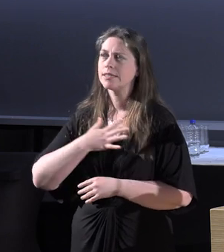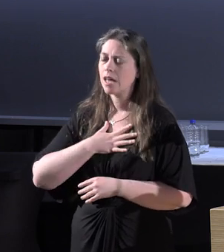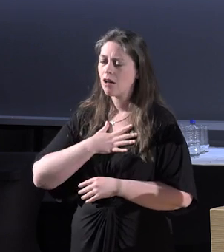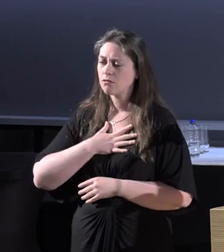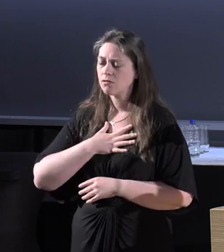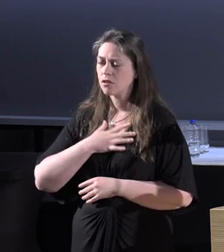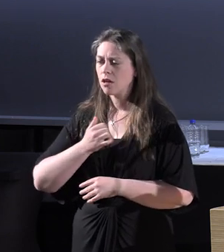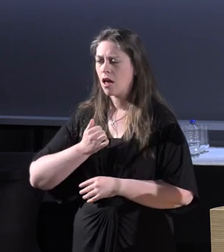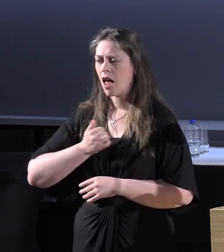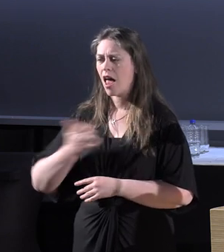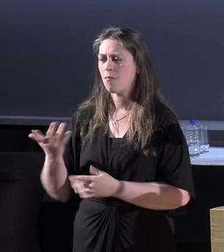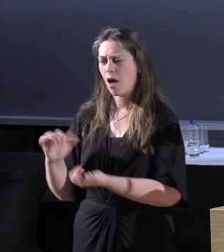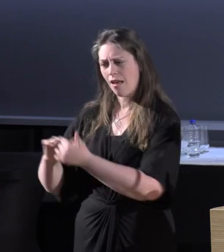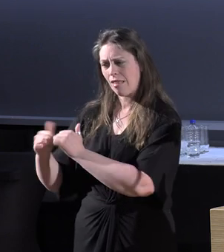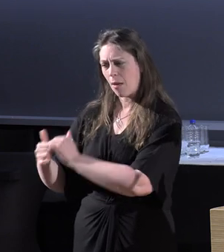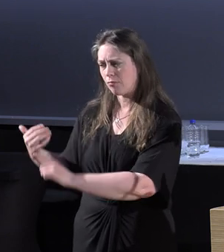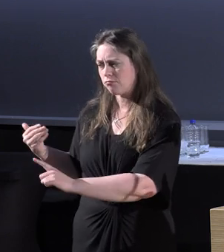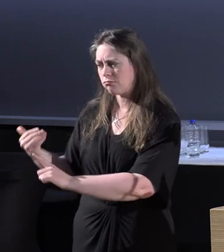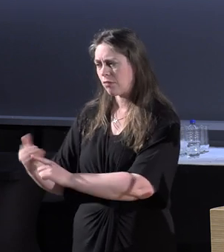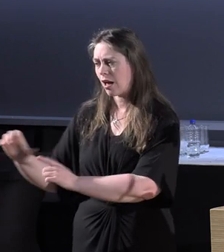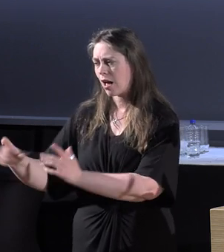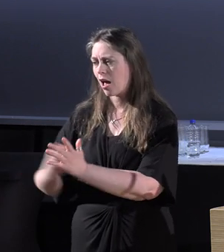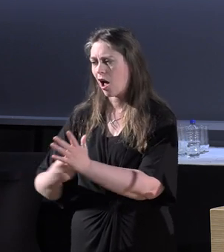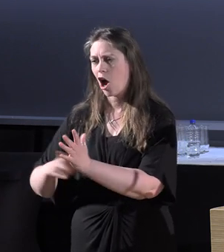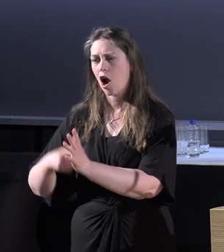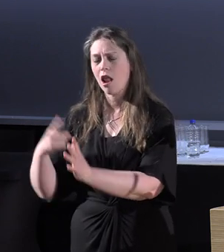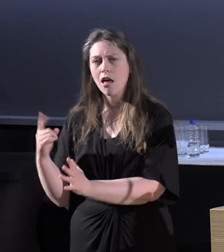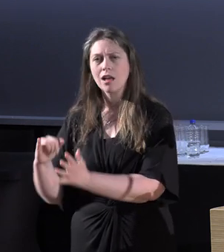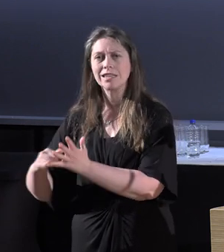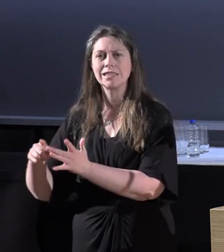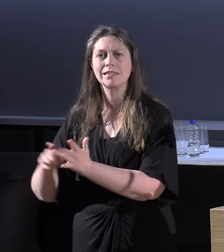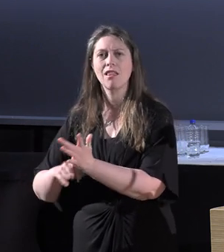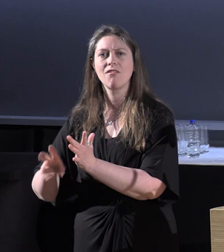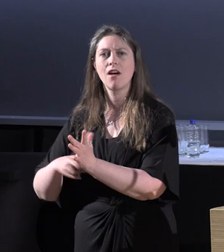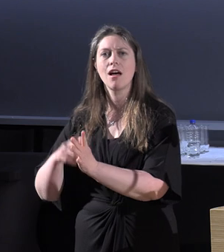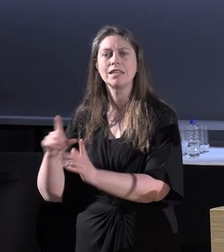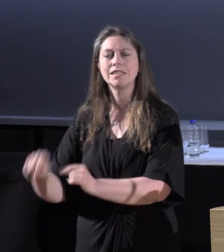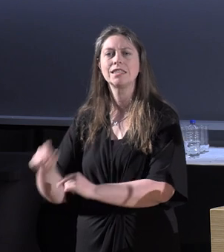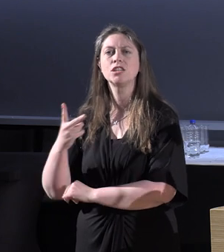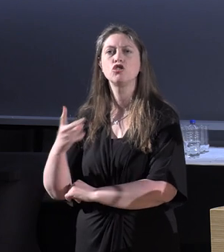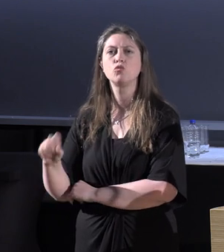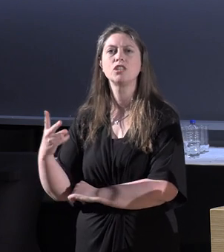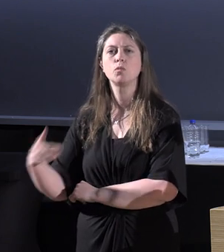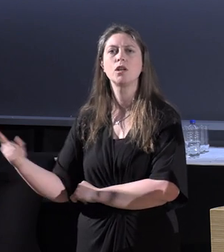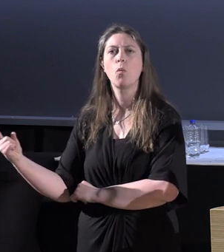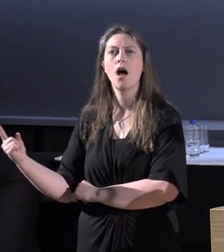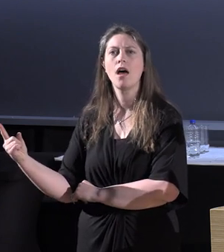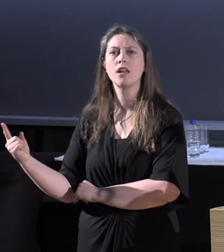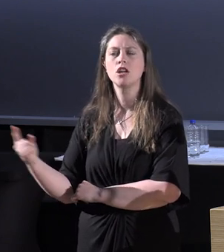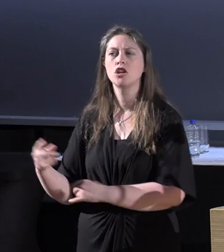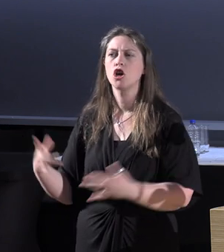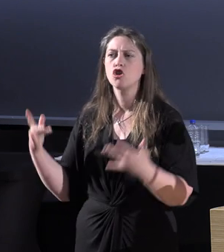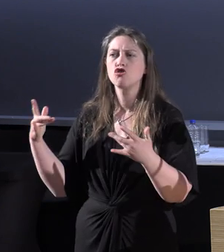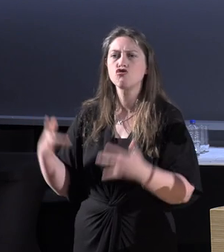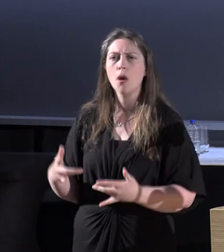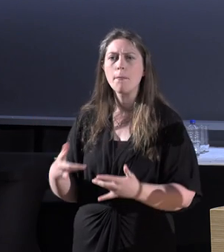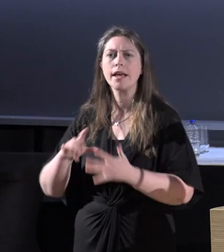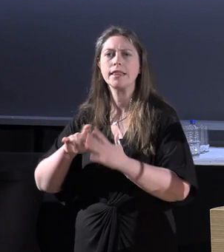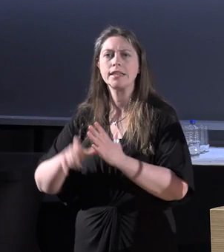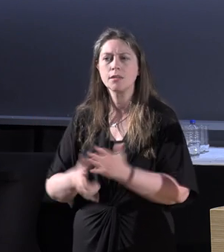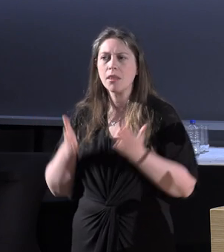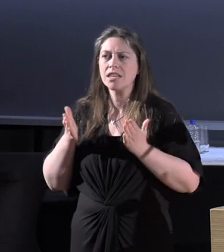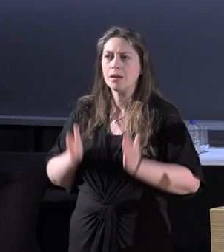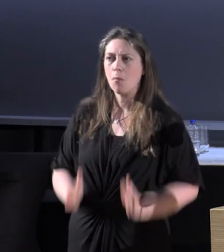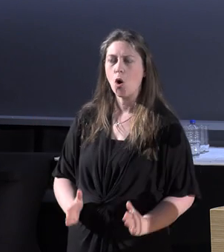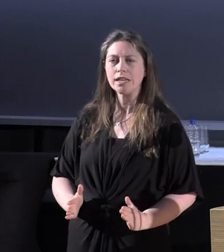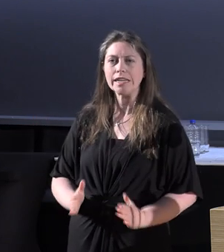collaborator, Carla Silva, and I did in 2021, cripping the disability body,